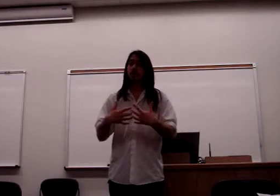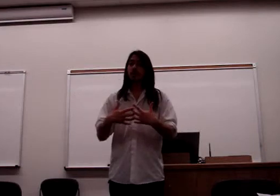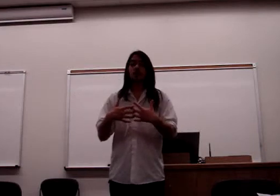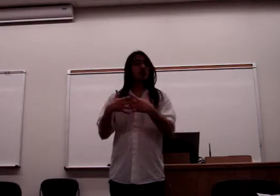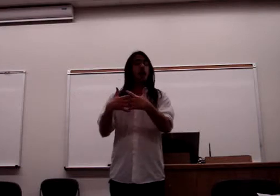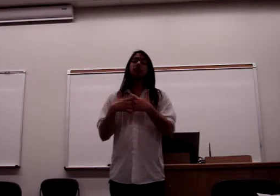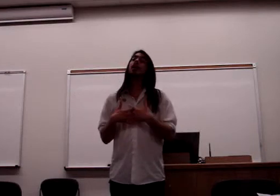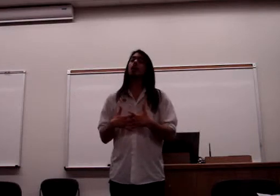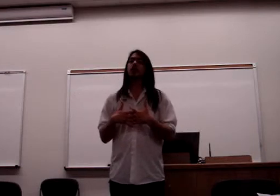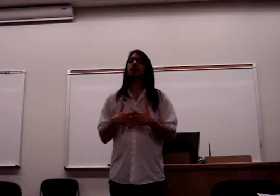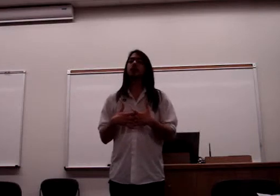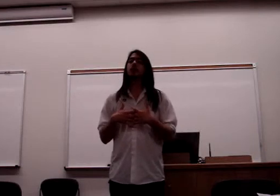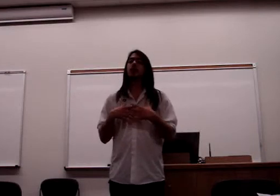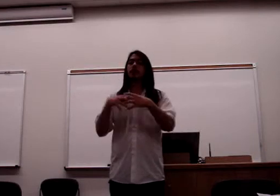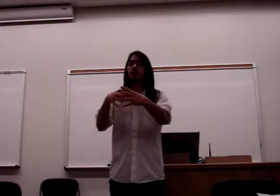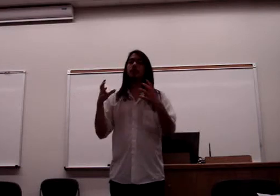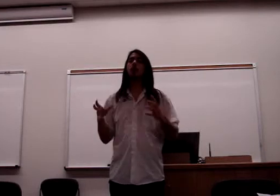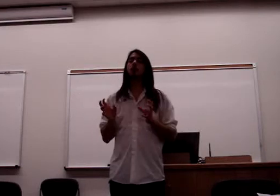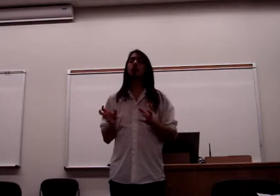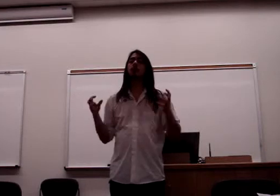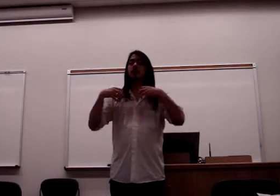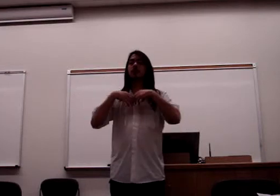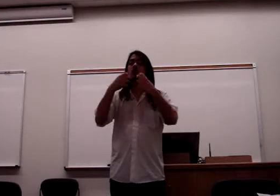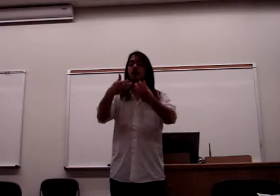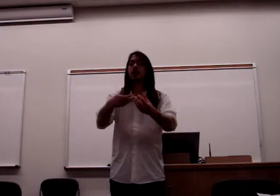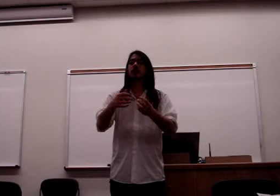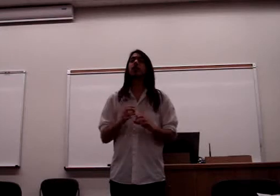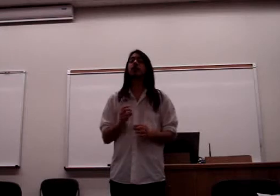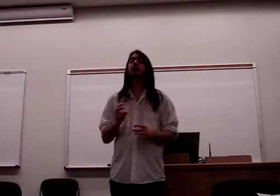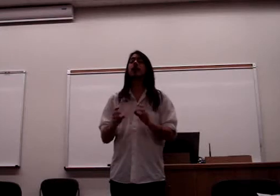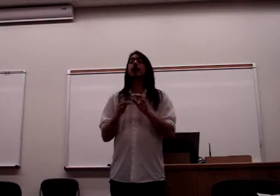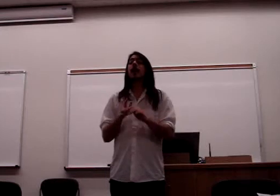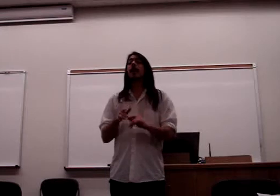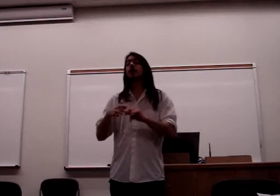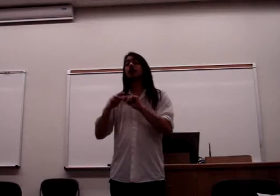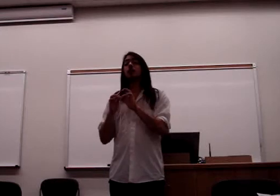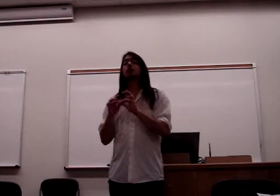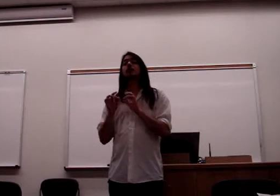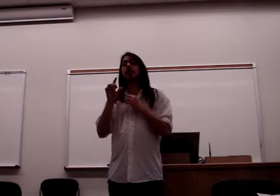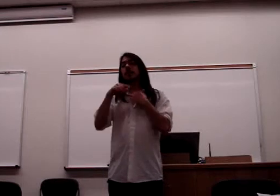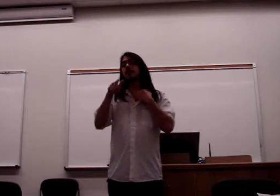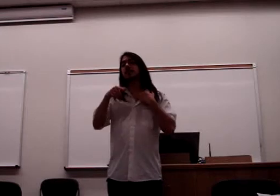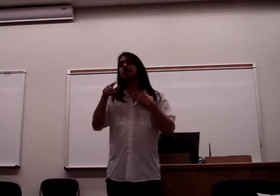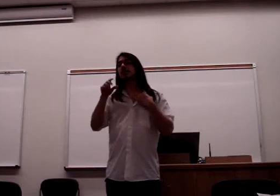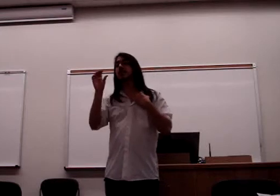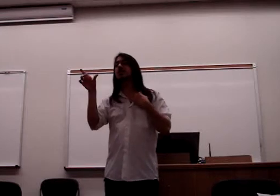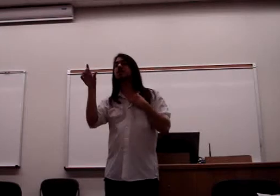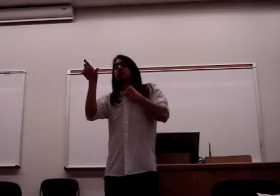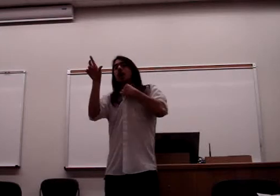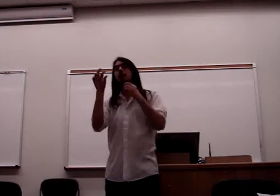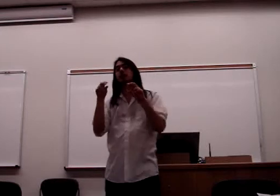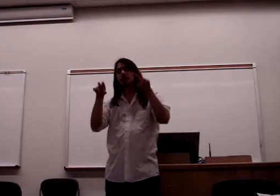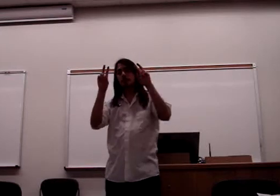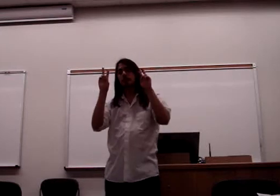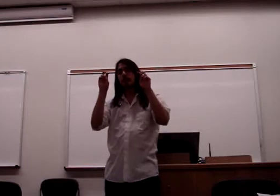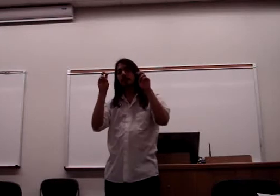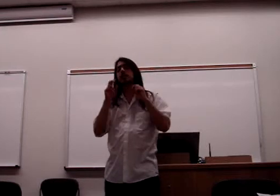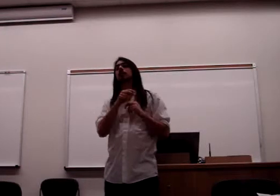not the artist, right? The body of work is contributed to the artist. And then, of course, this is probably the basic